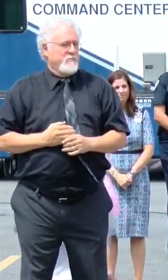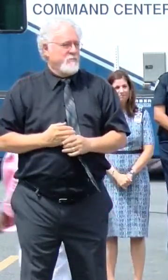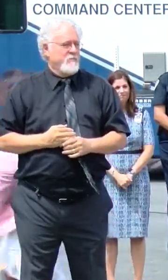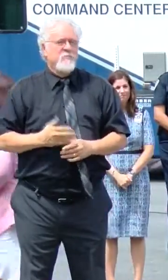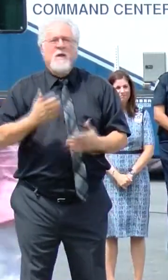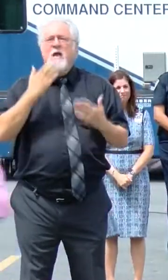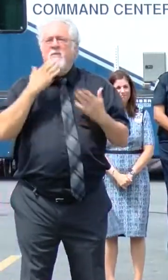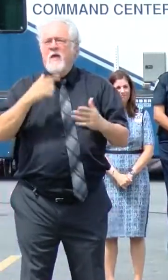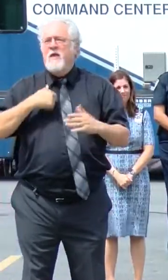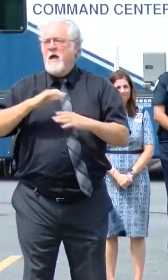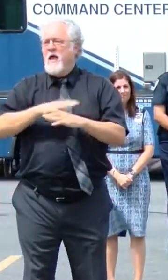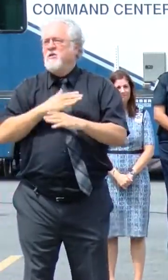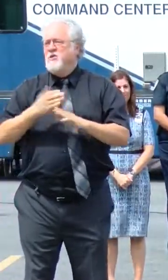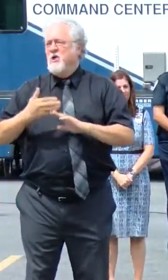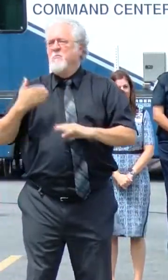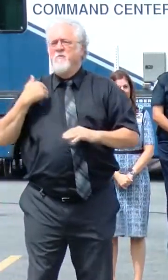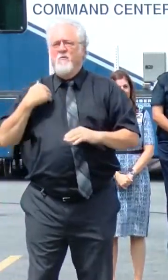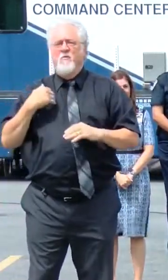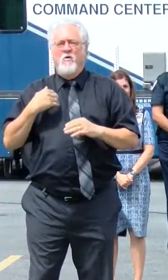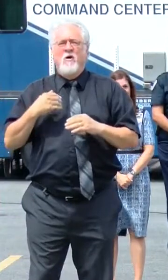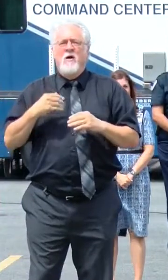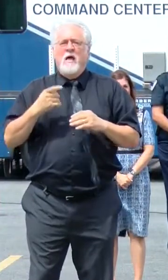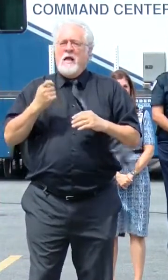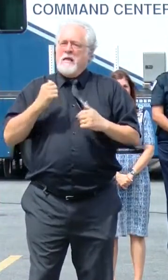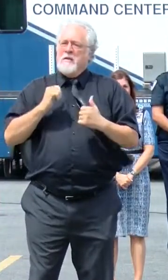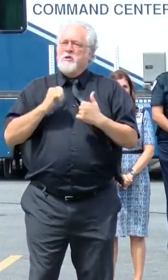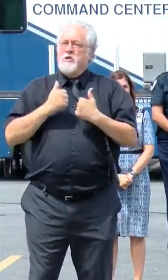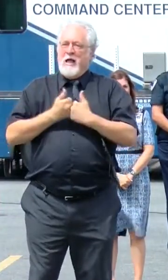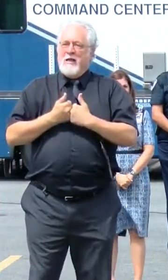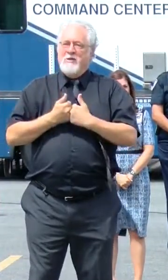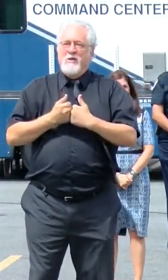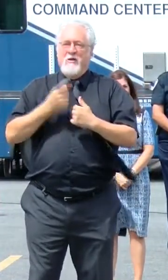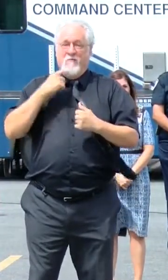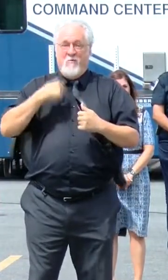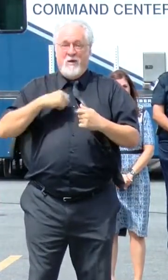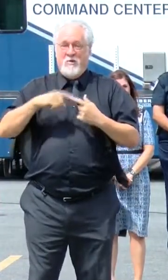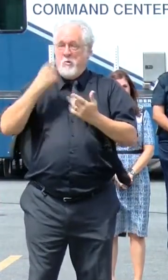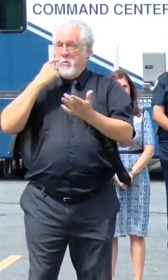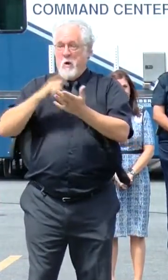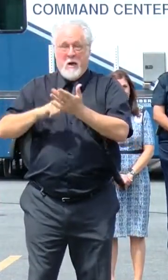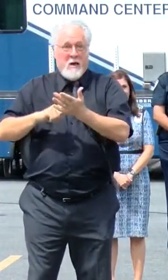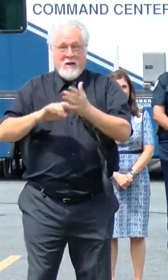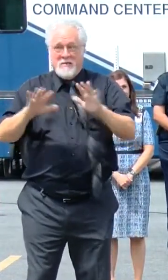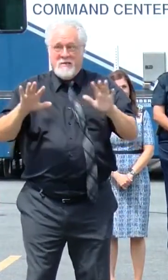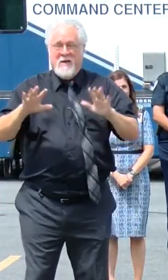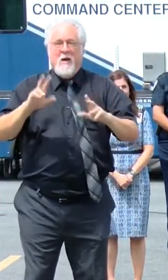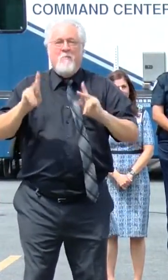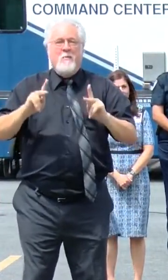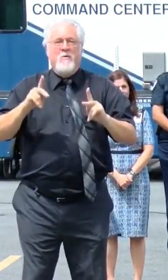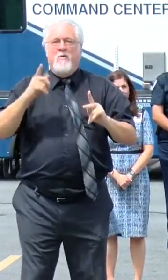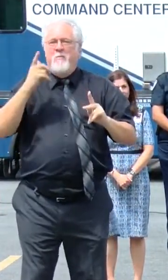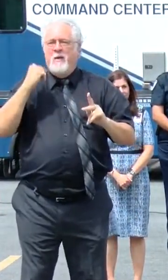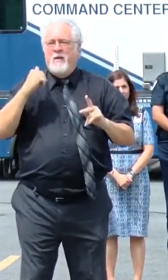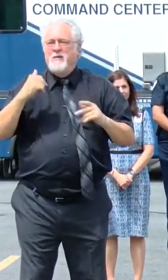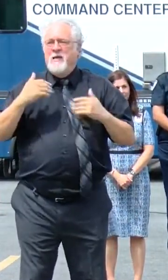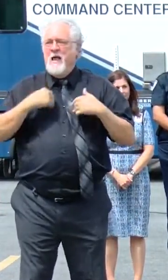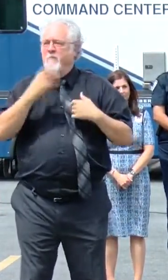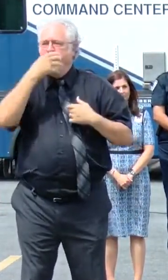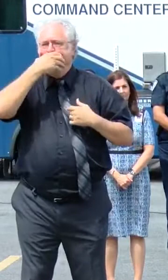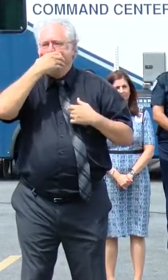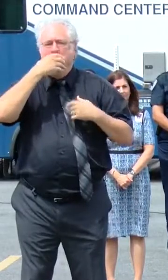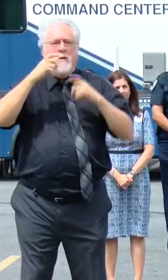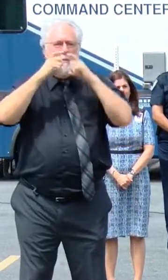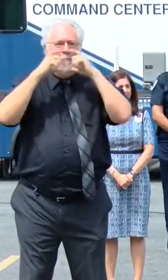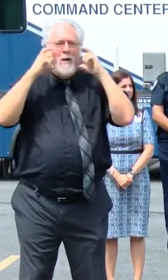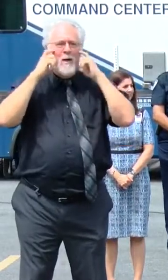Thank you. I shared earlier, sometimes it's a little challenging for me to recognize everybody now in the advent of having masks on.